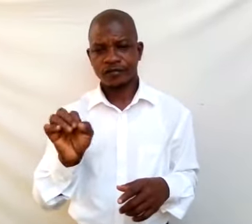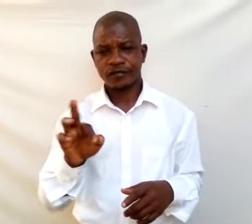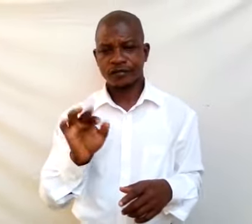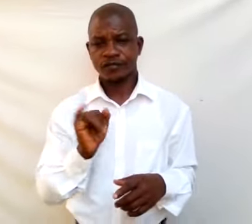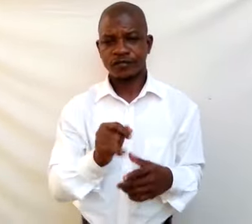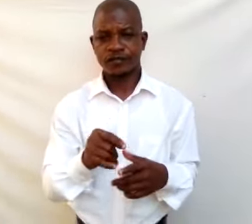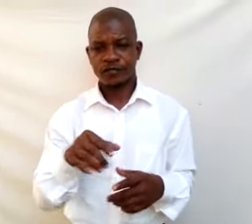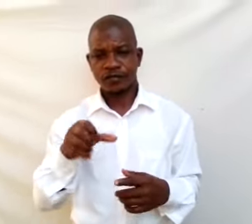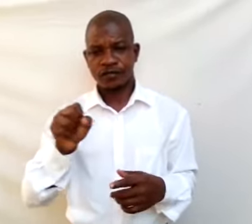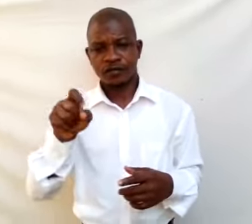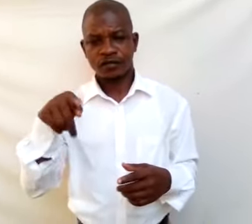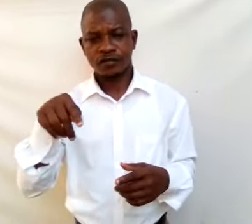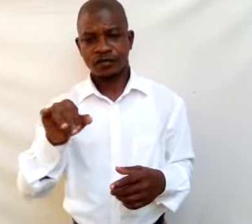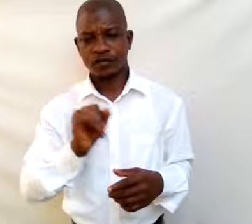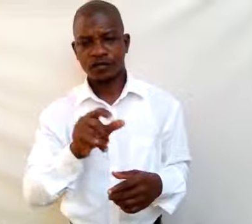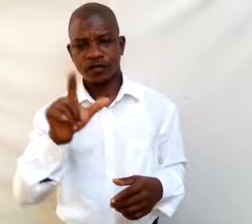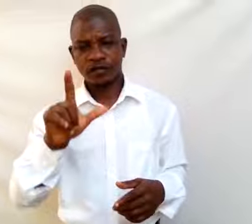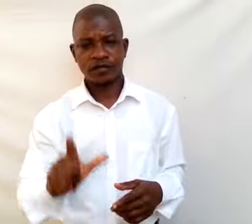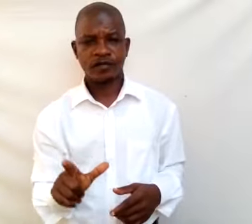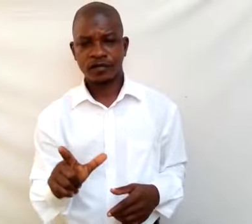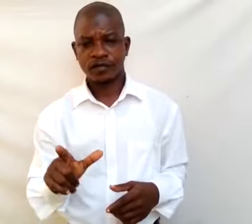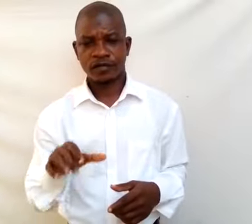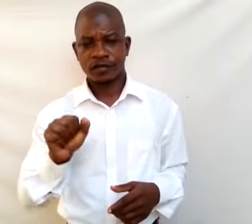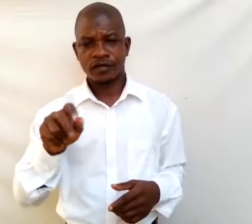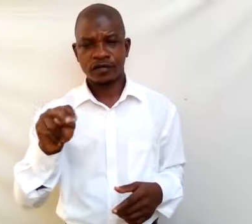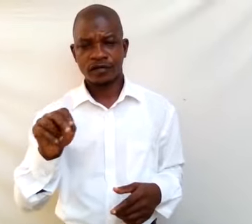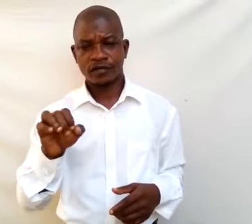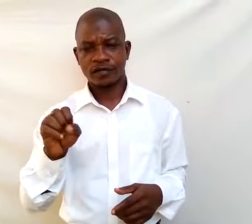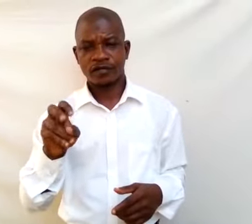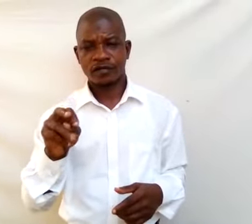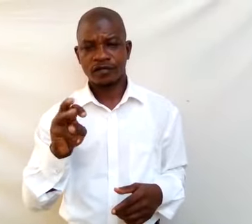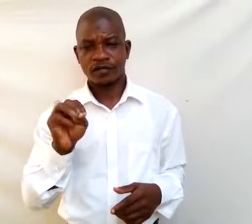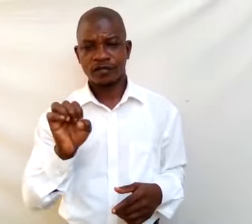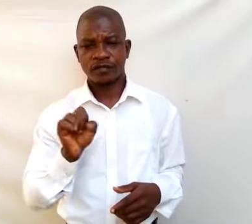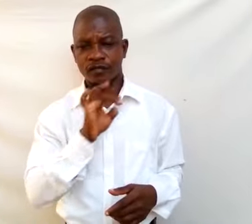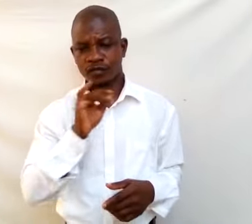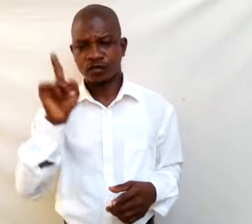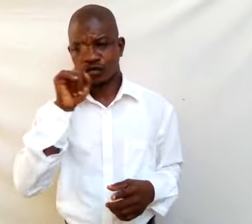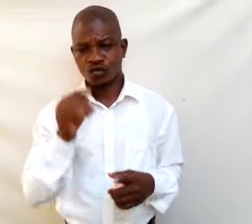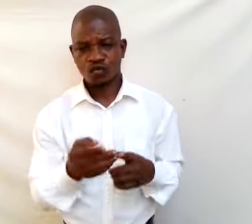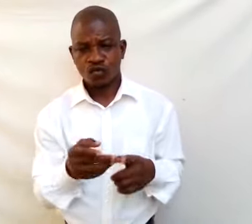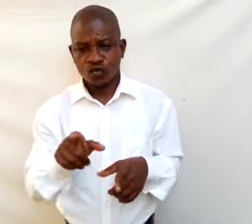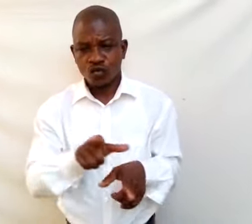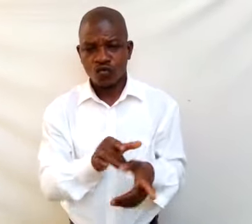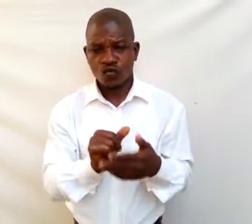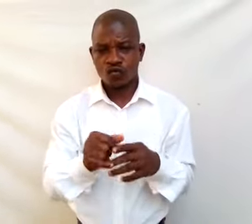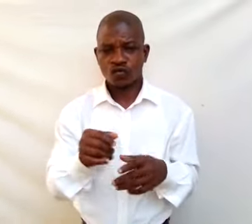Specimen L, anemometer is used to measure the speed of wind.